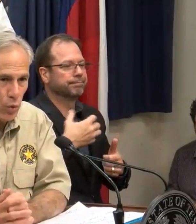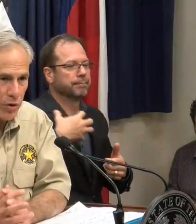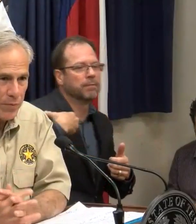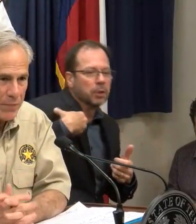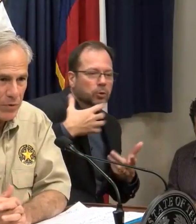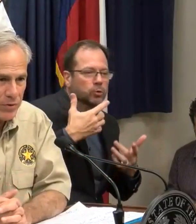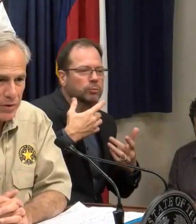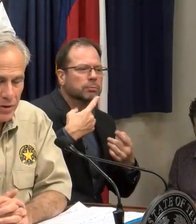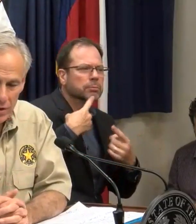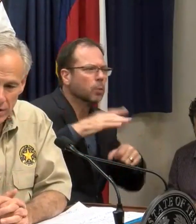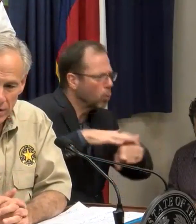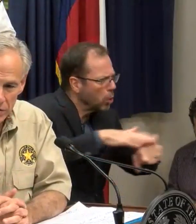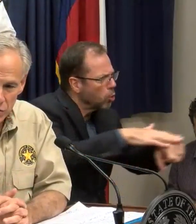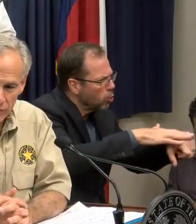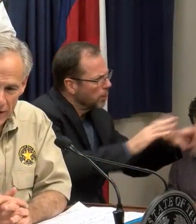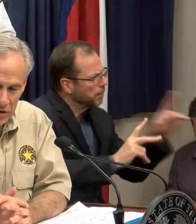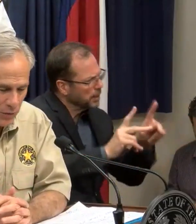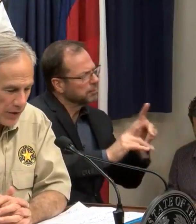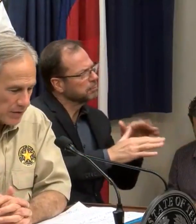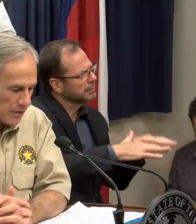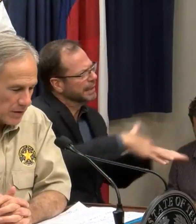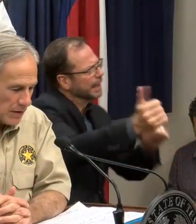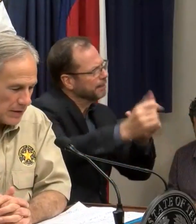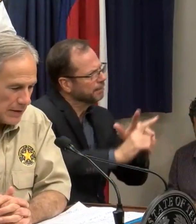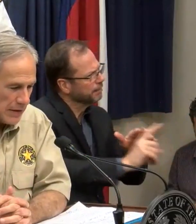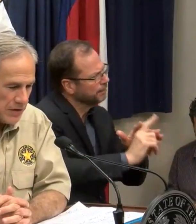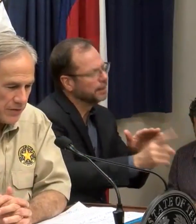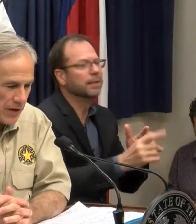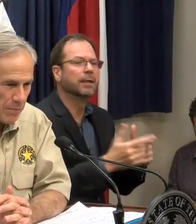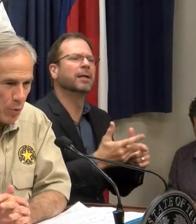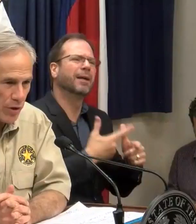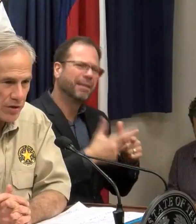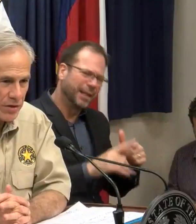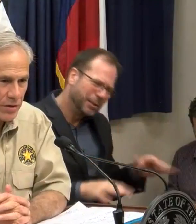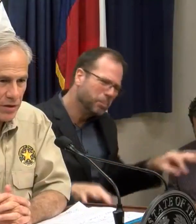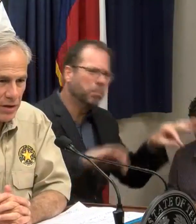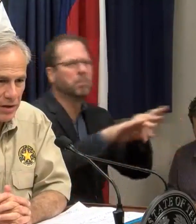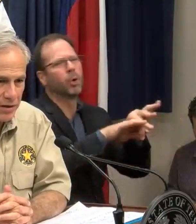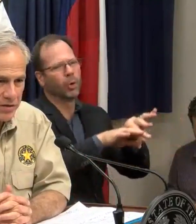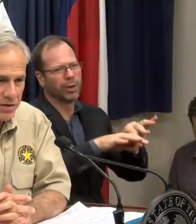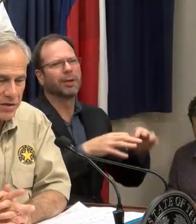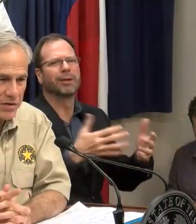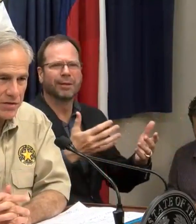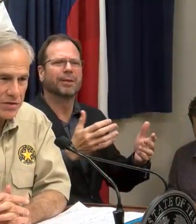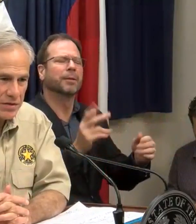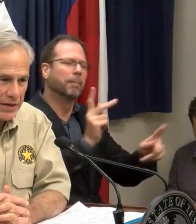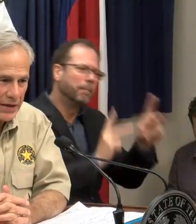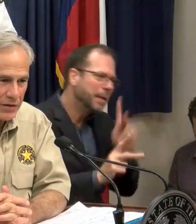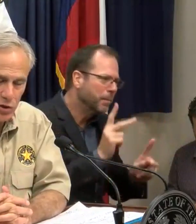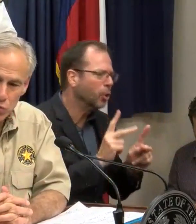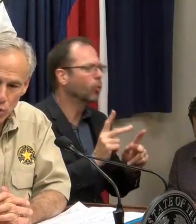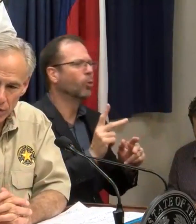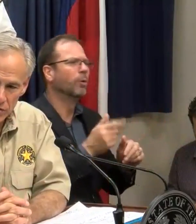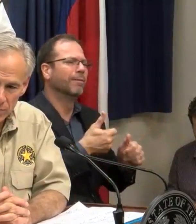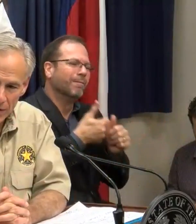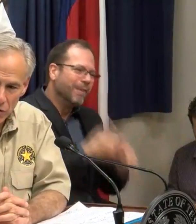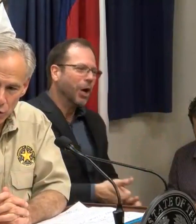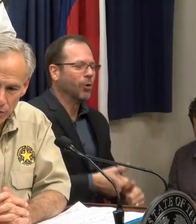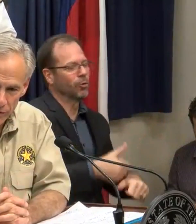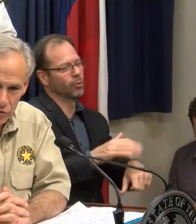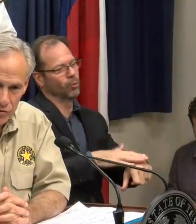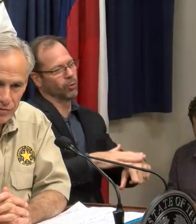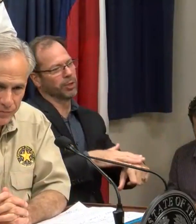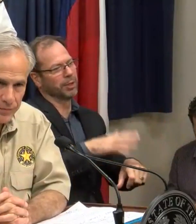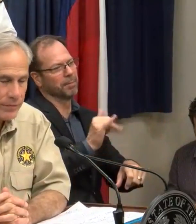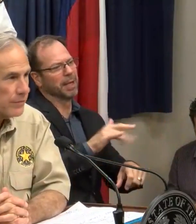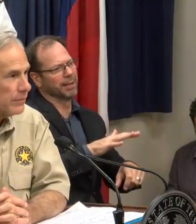warned people to evacuate, it is very important that citizens heed those warnings by their